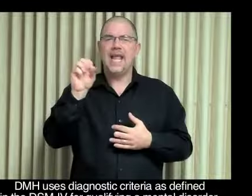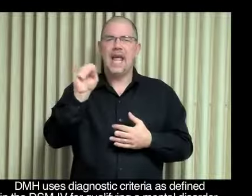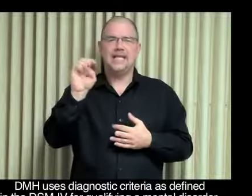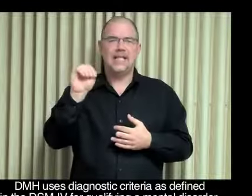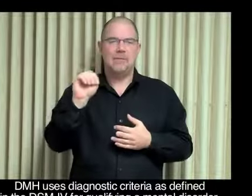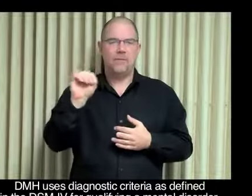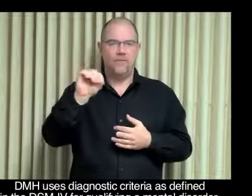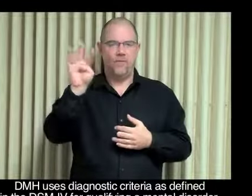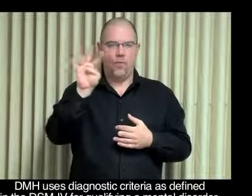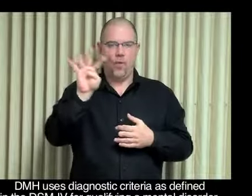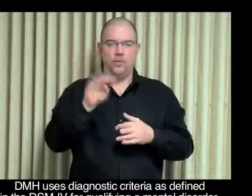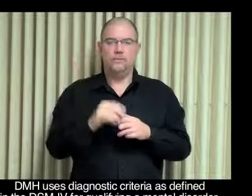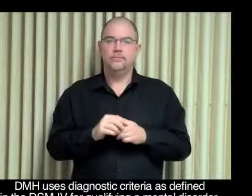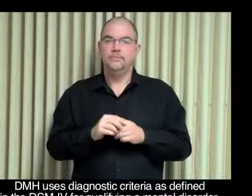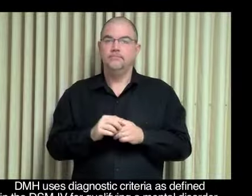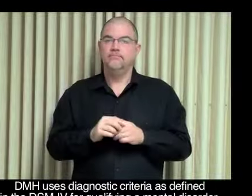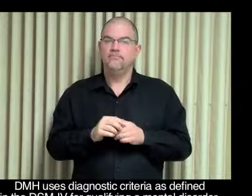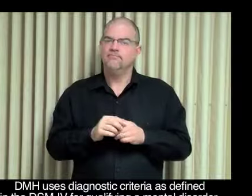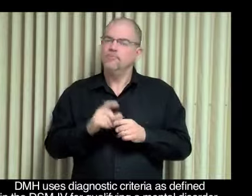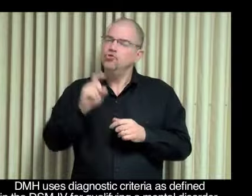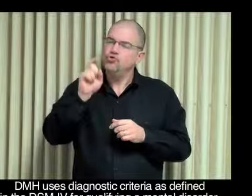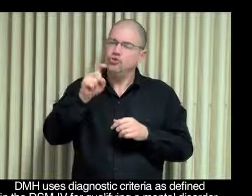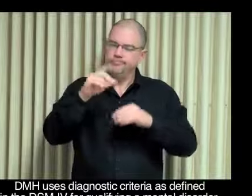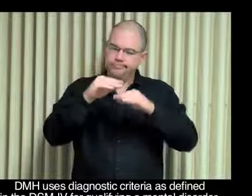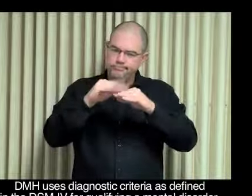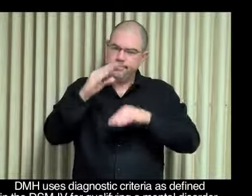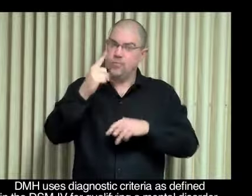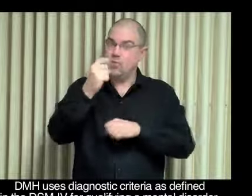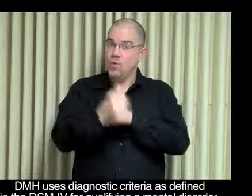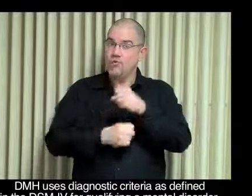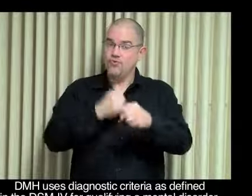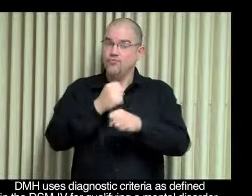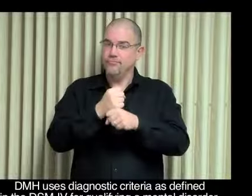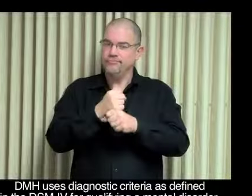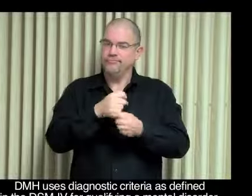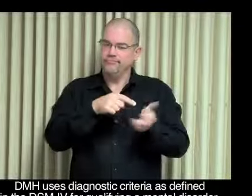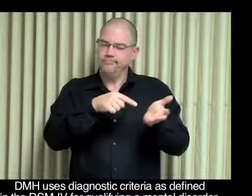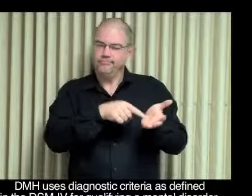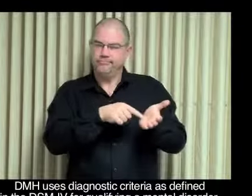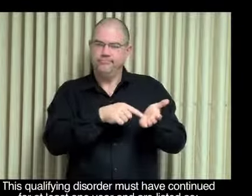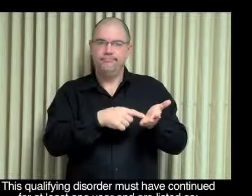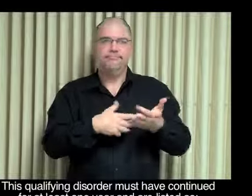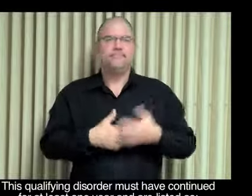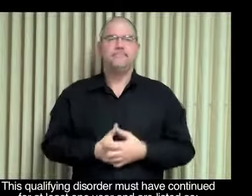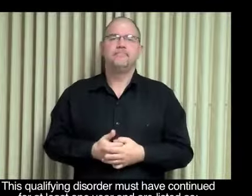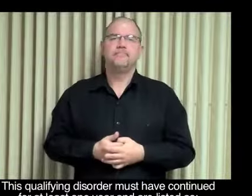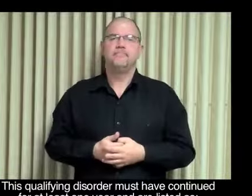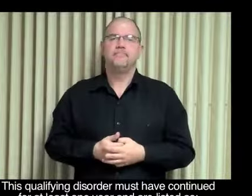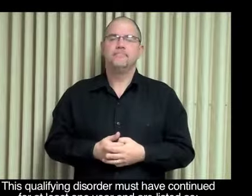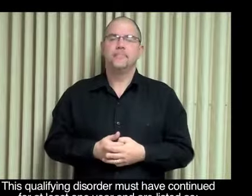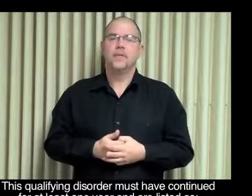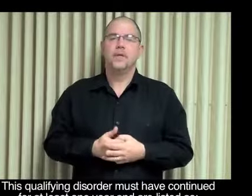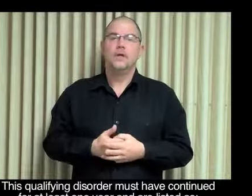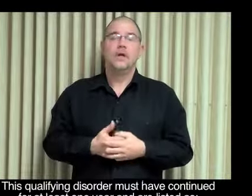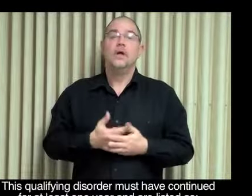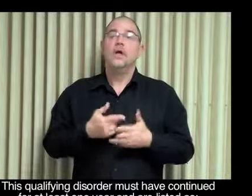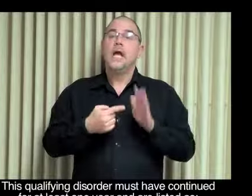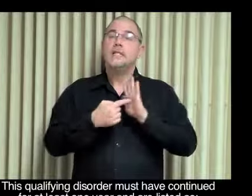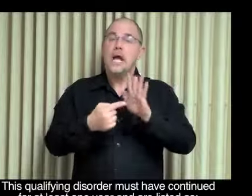criteria, as defined in the DSM-IV, for qualifying a mental disorder. This qualifying disorder must have continued for at least